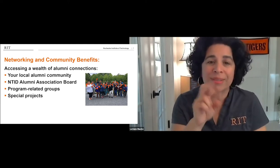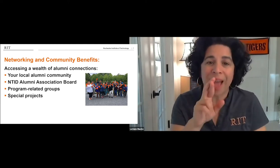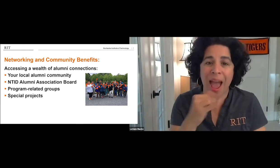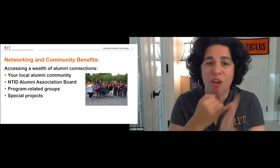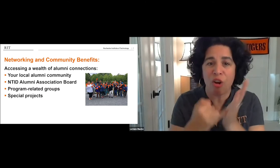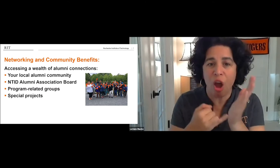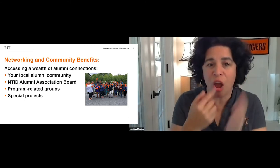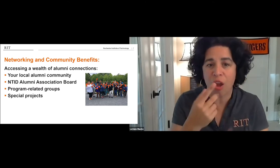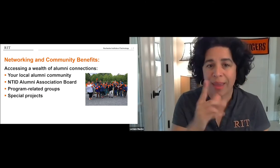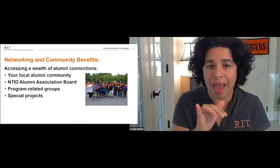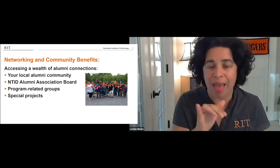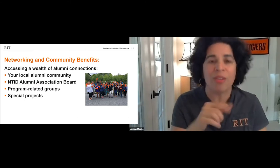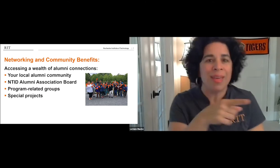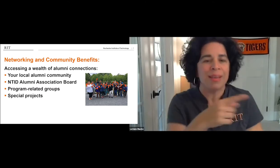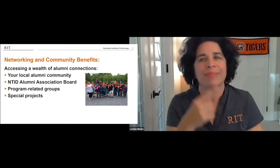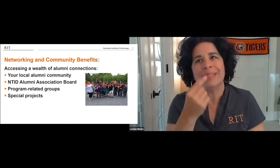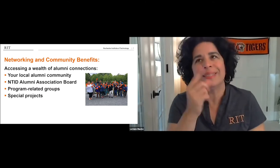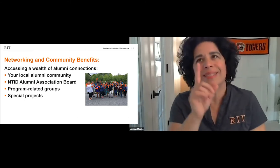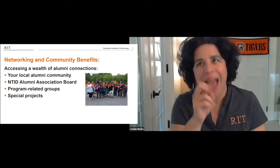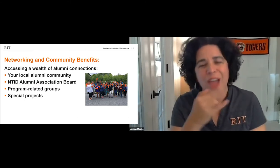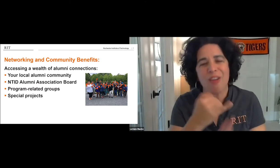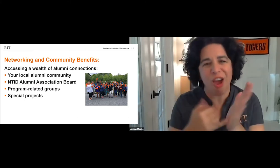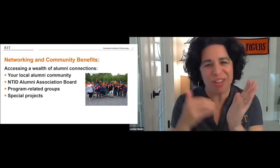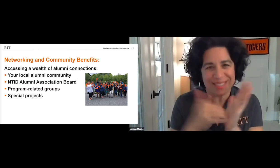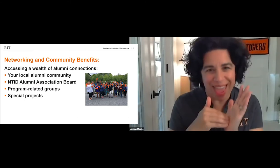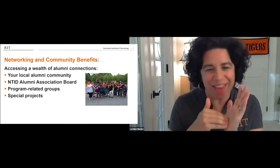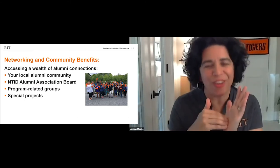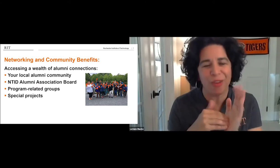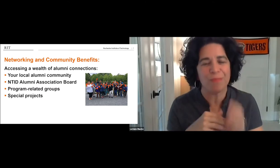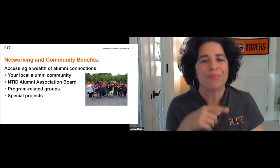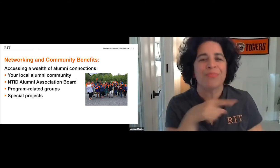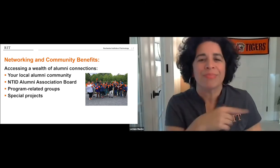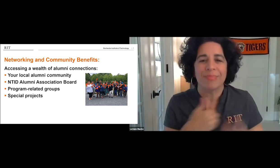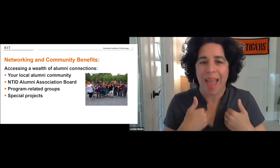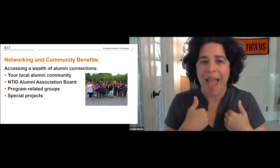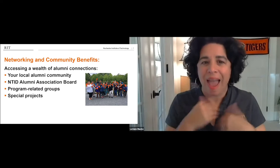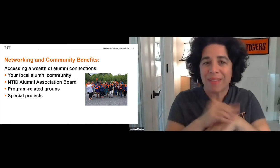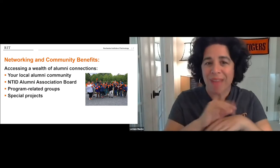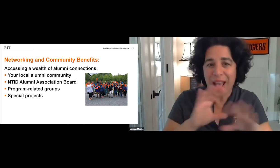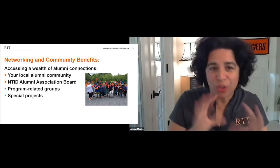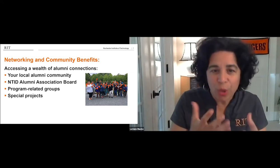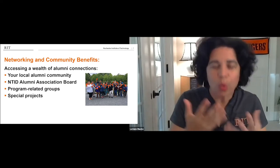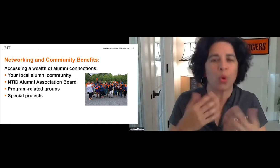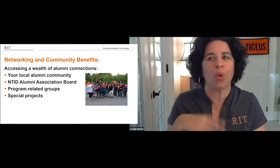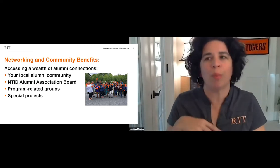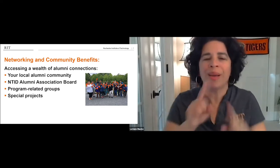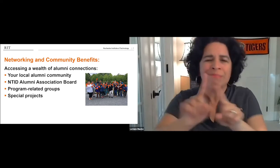for you to join. For example, the Dyer Arts Gallery or the Dyer Arts Center, they have an advisory